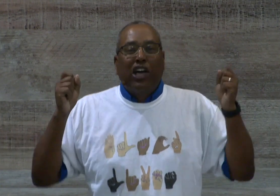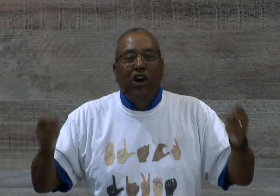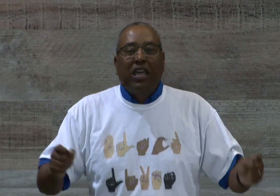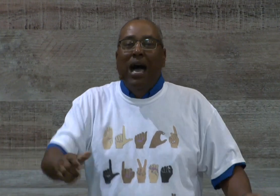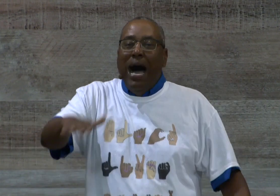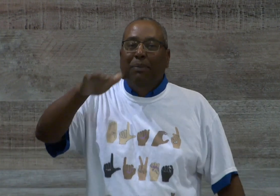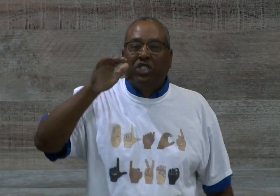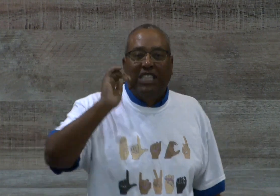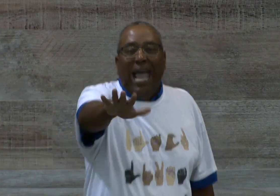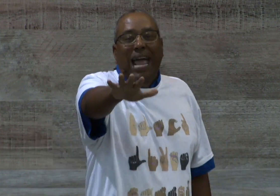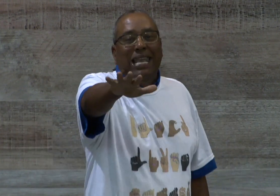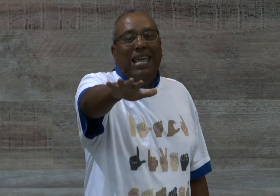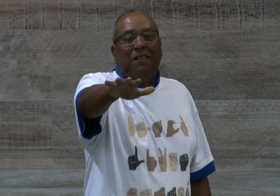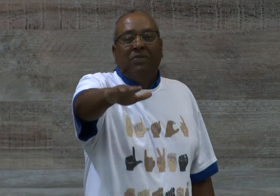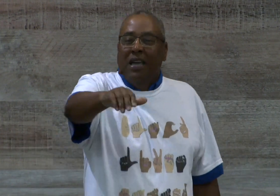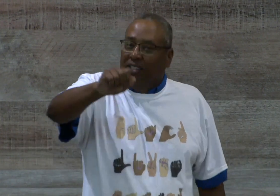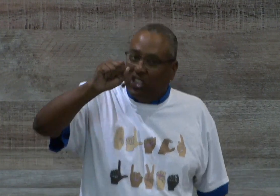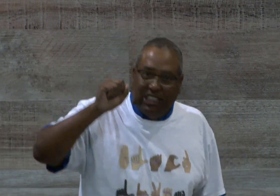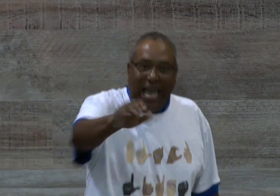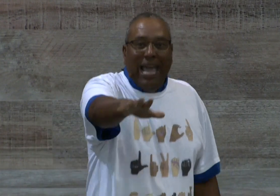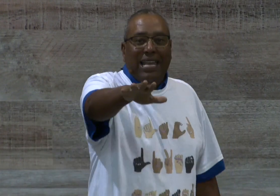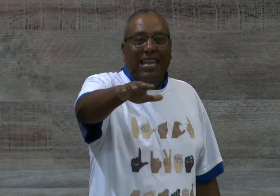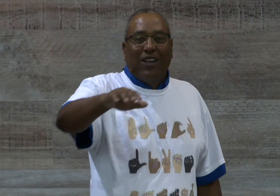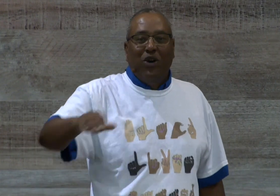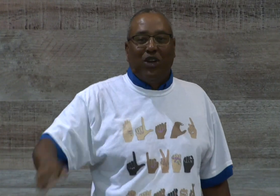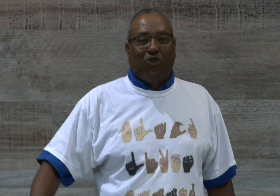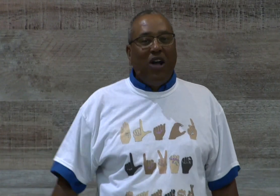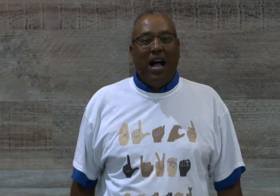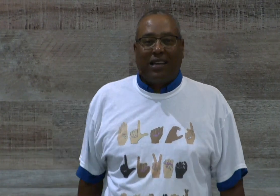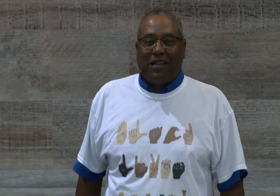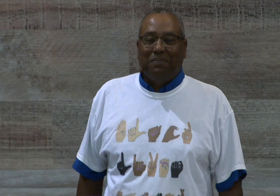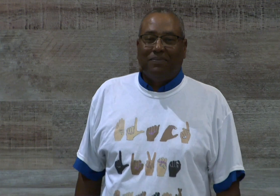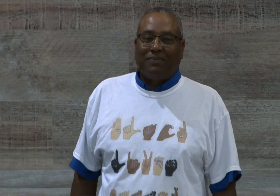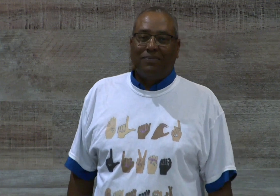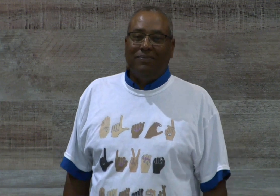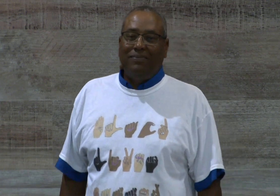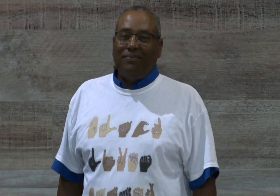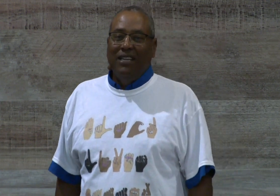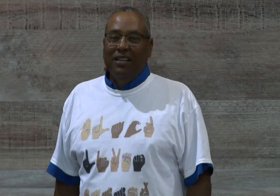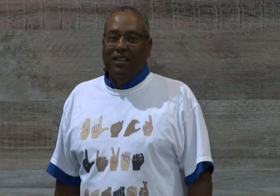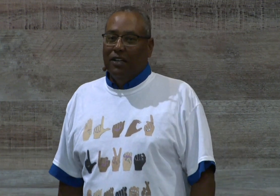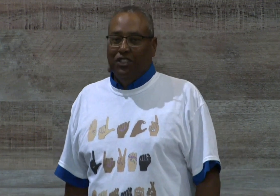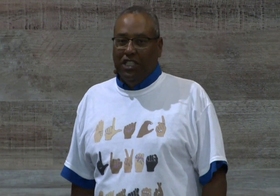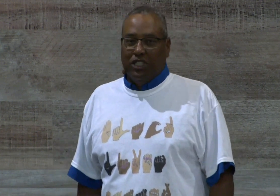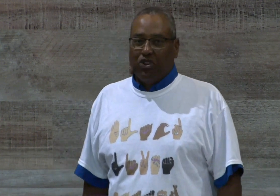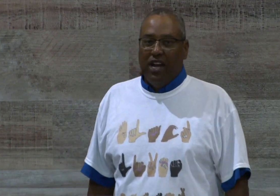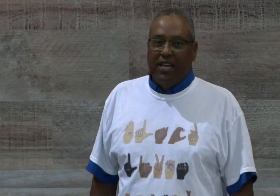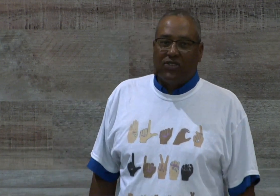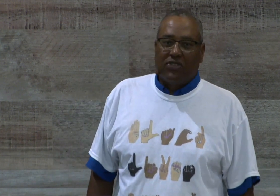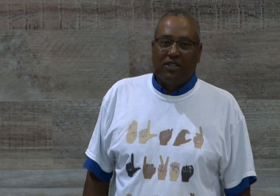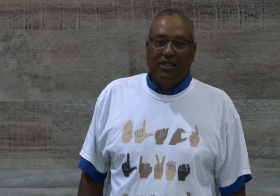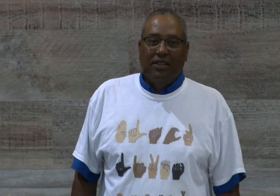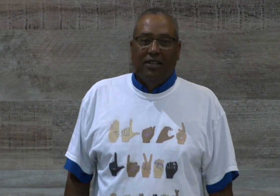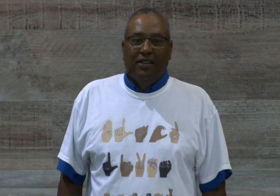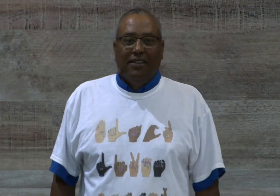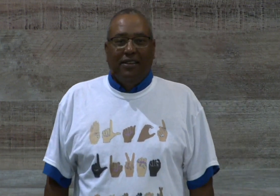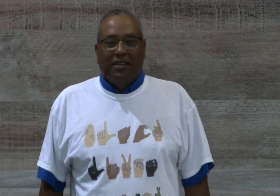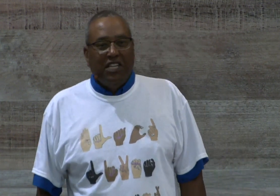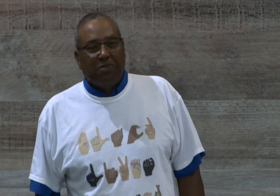I'm standing standing on the rock of Jesus Christ because he's brought